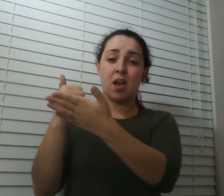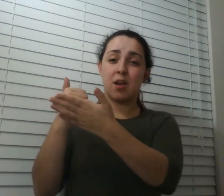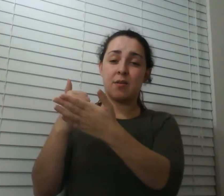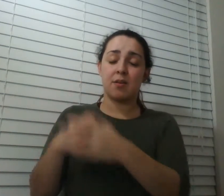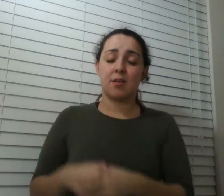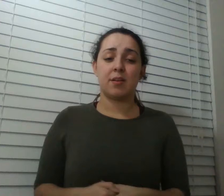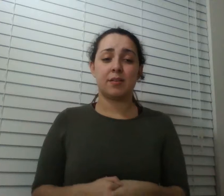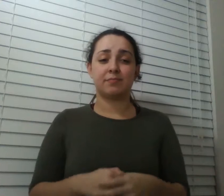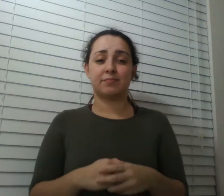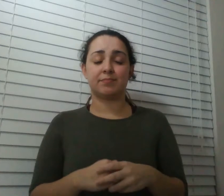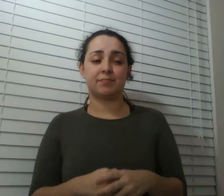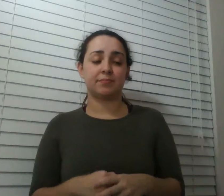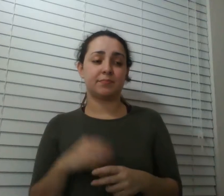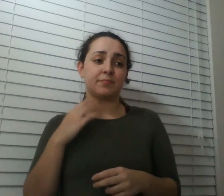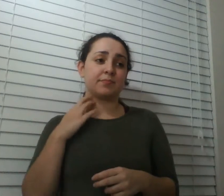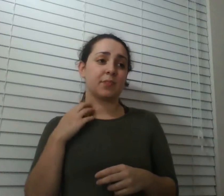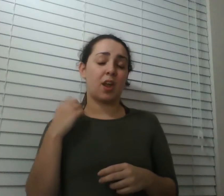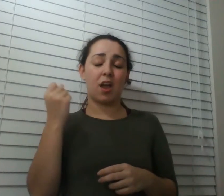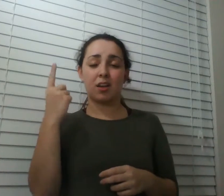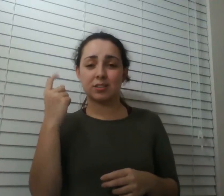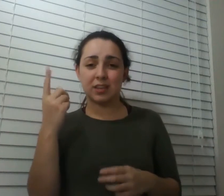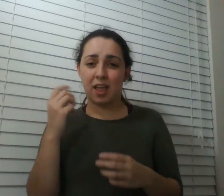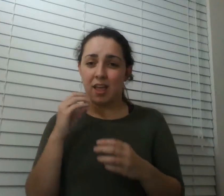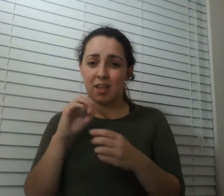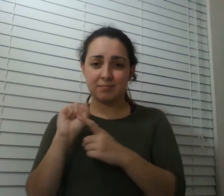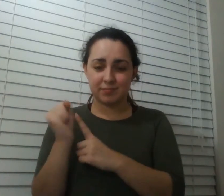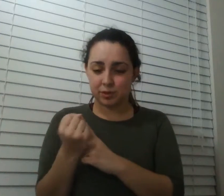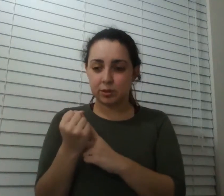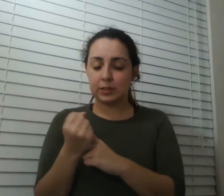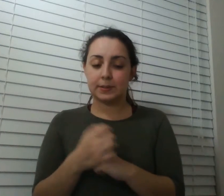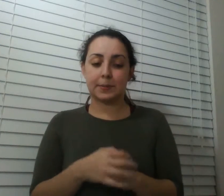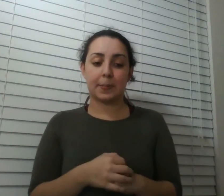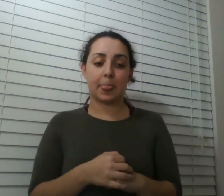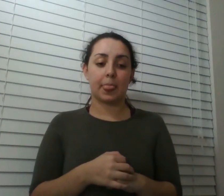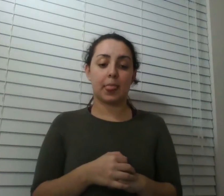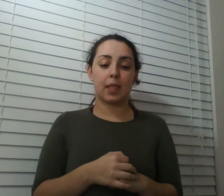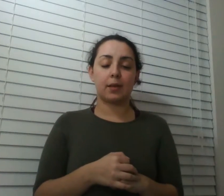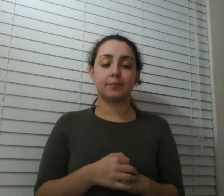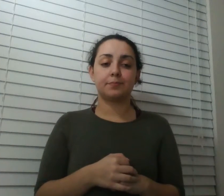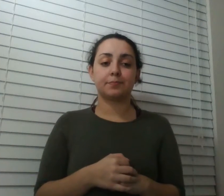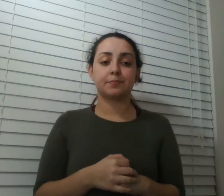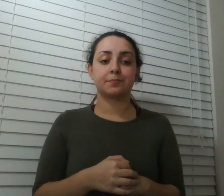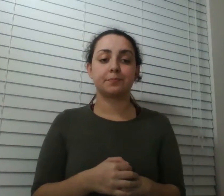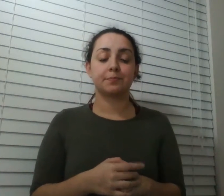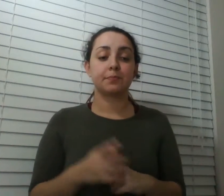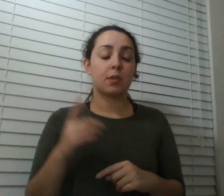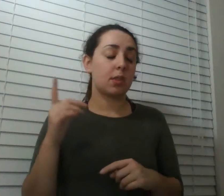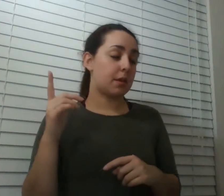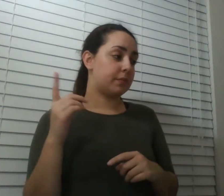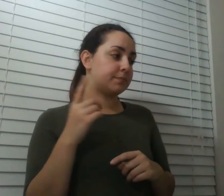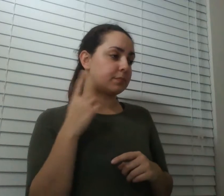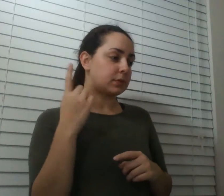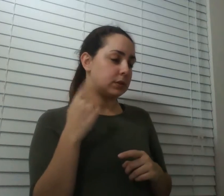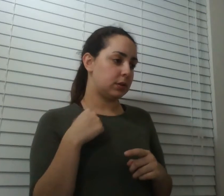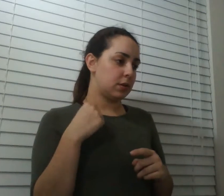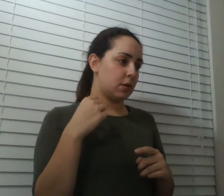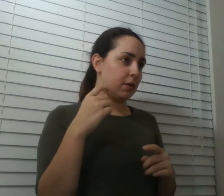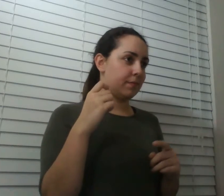there was someone that i worked with my boss actually who had been in vietnam and